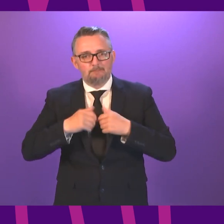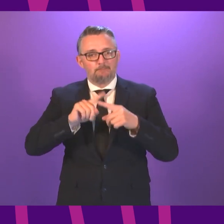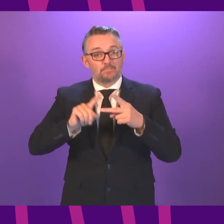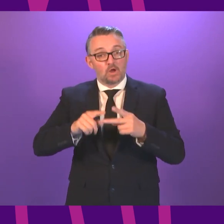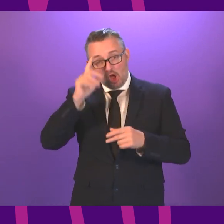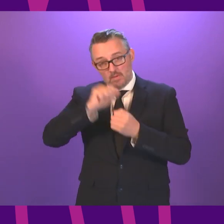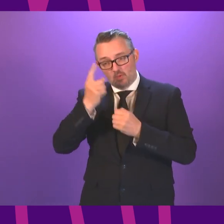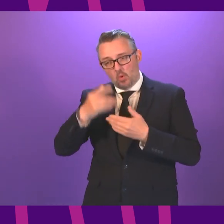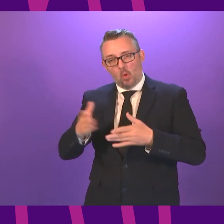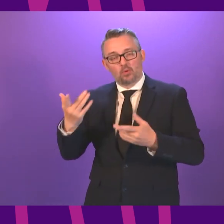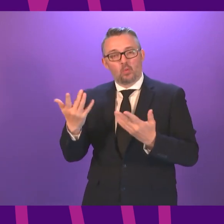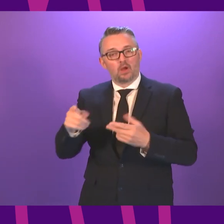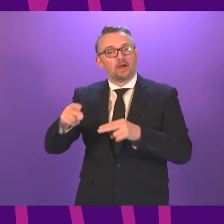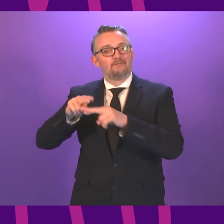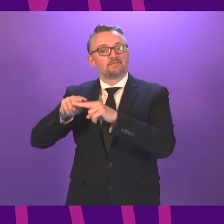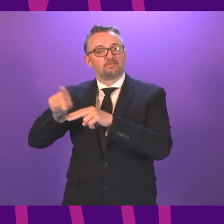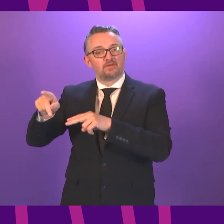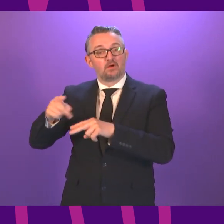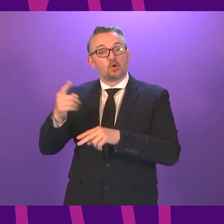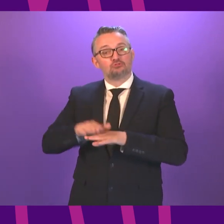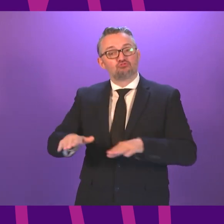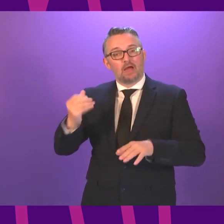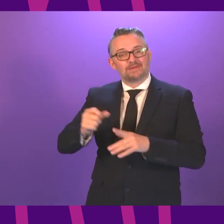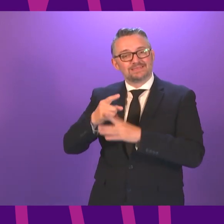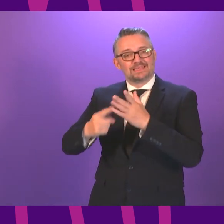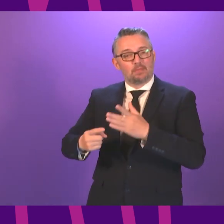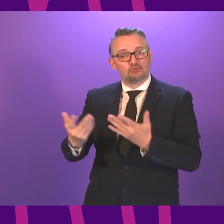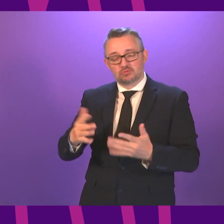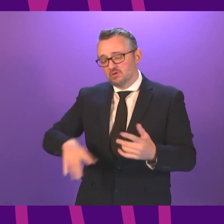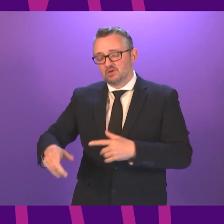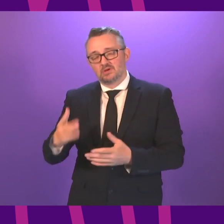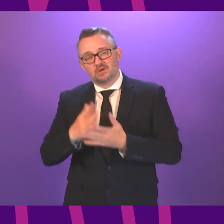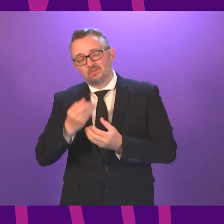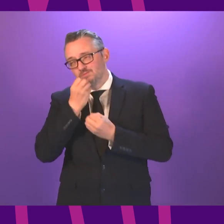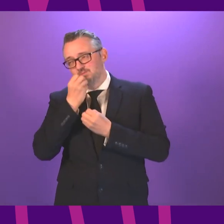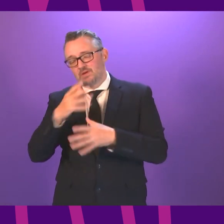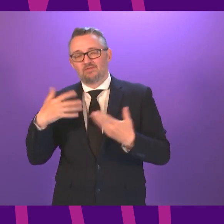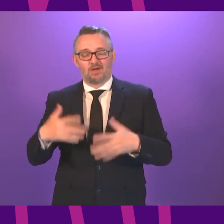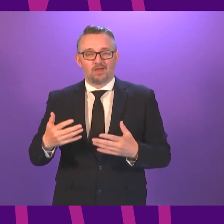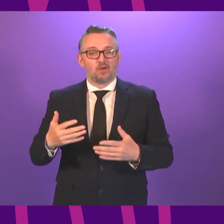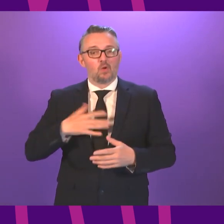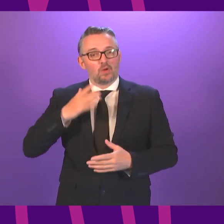sensory play park in Fife for children with disabilities absolutely wonderful place and we